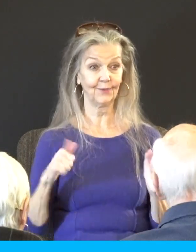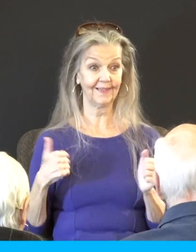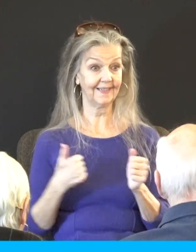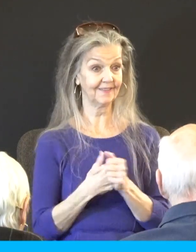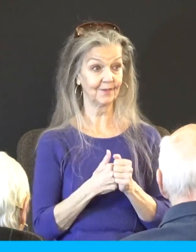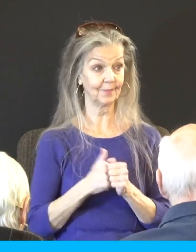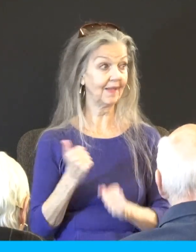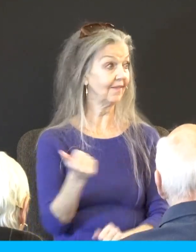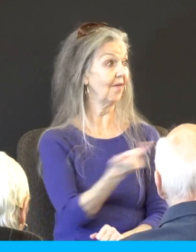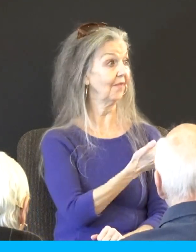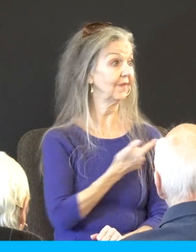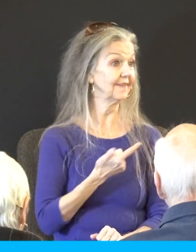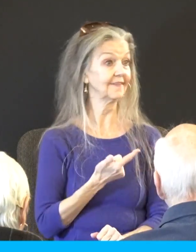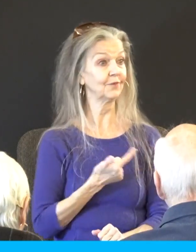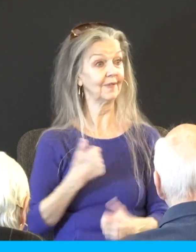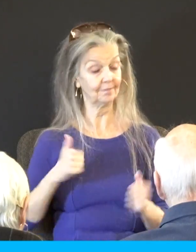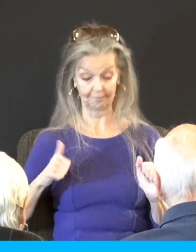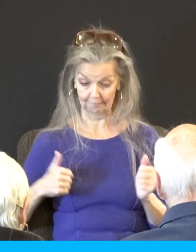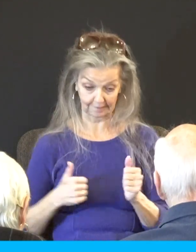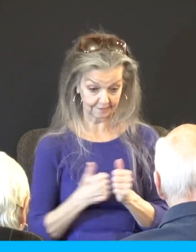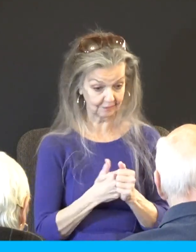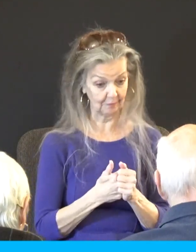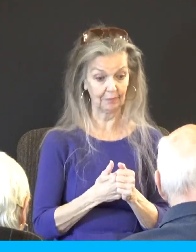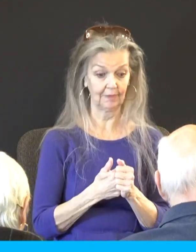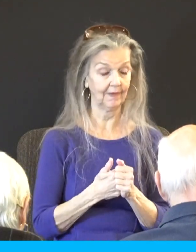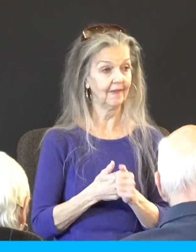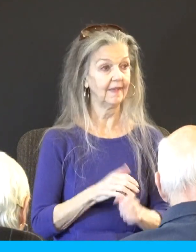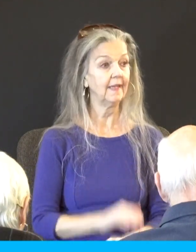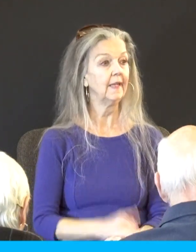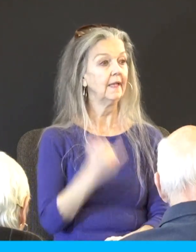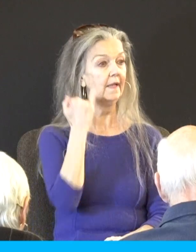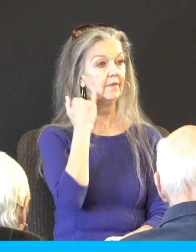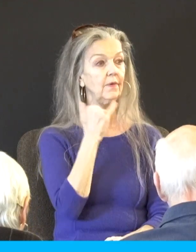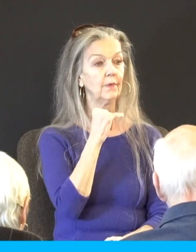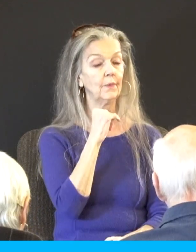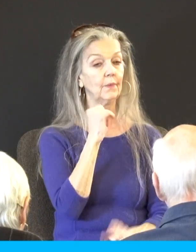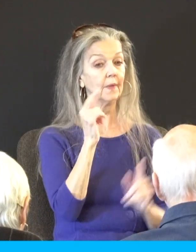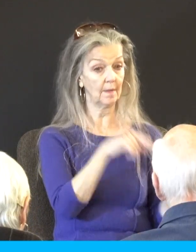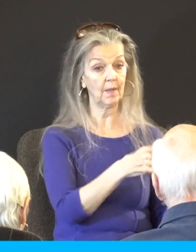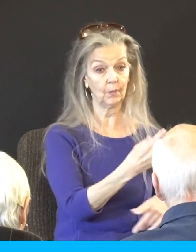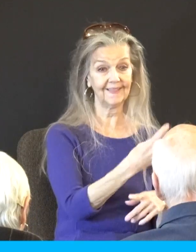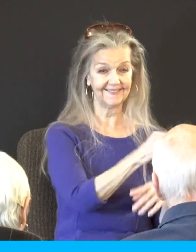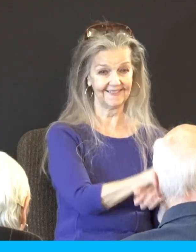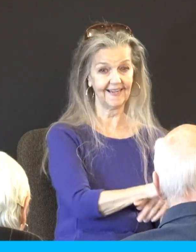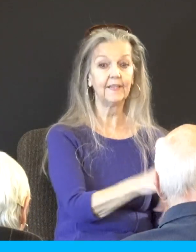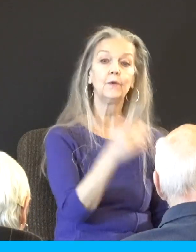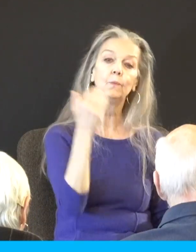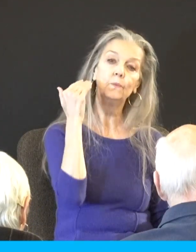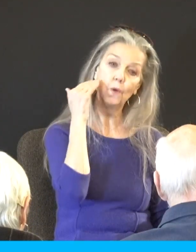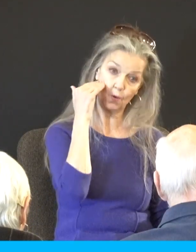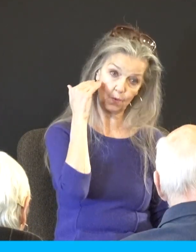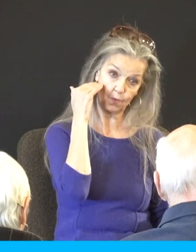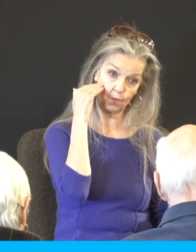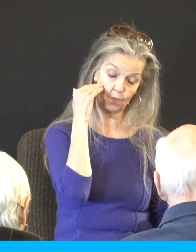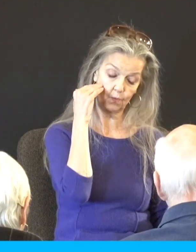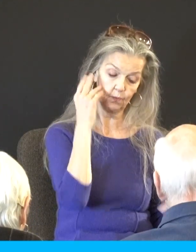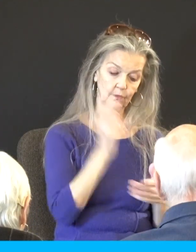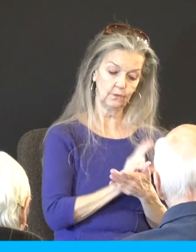around you. If you're not visiting, you've been with us on Wednesday nights, you know that two weeks ago I did the introduction,